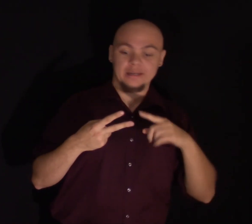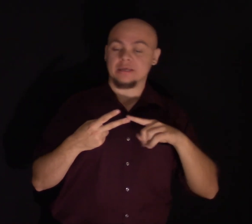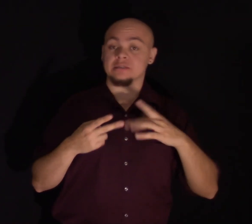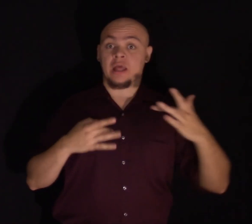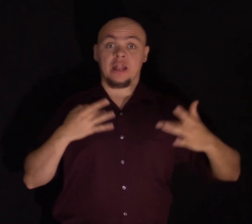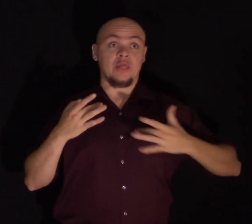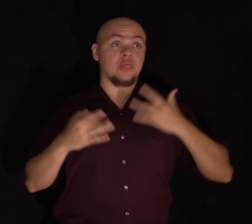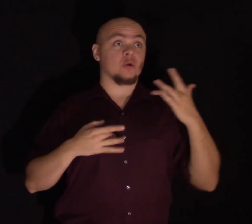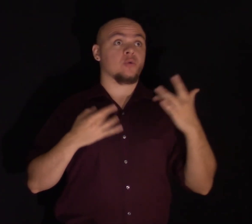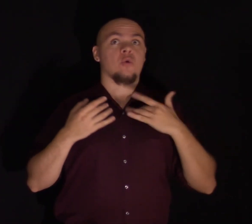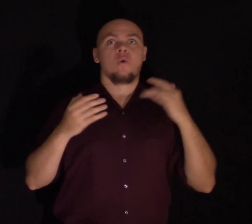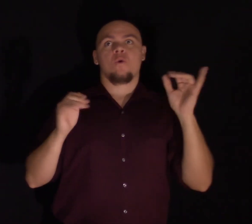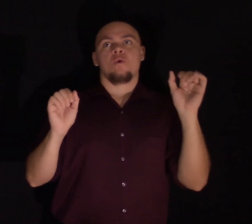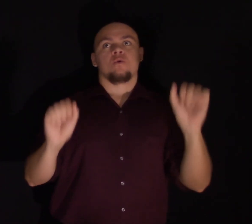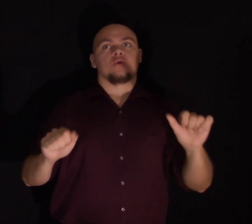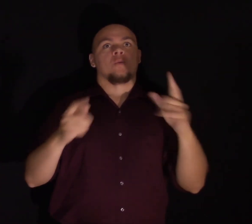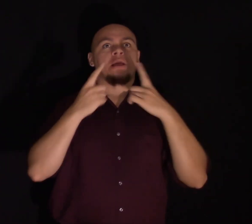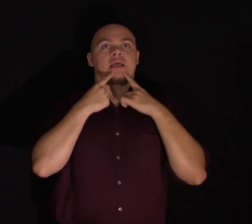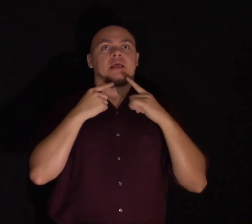much you can achieve.